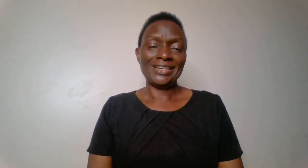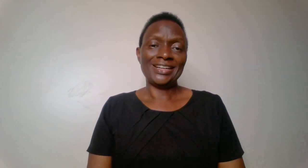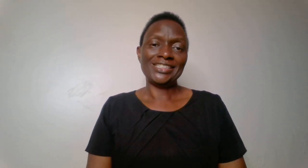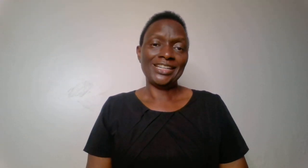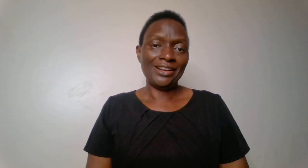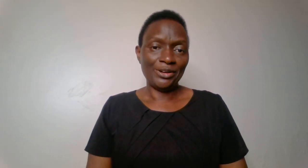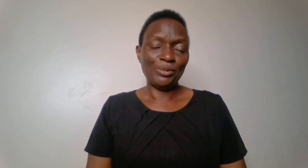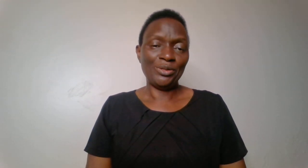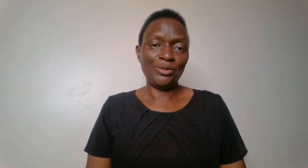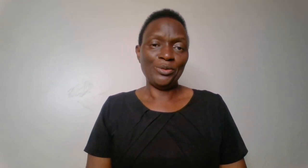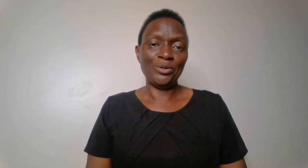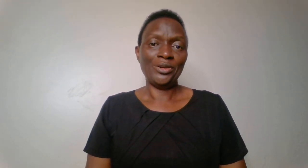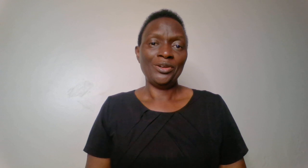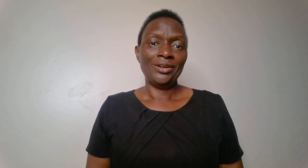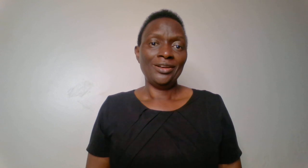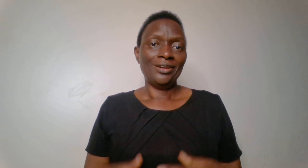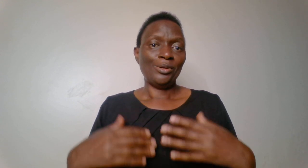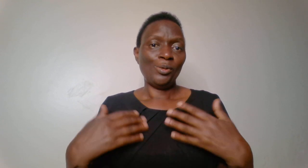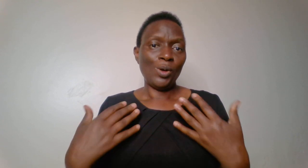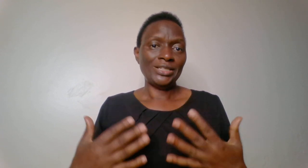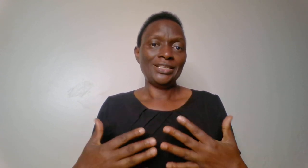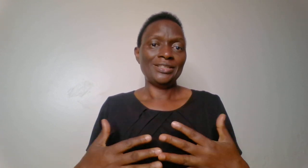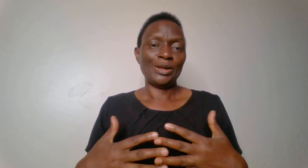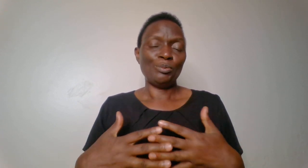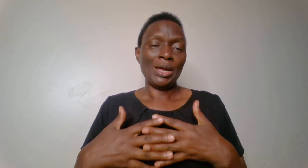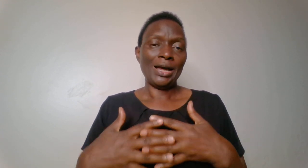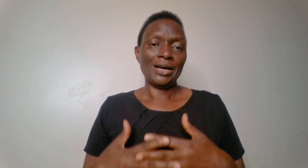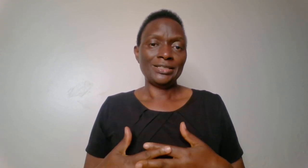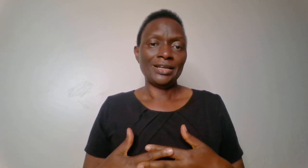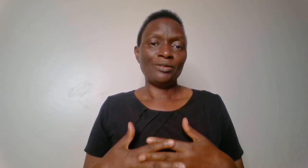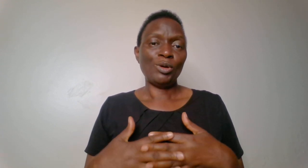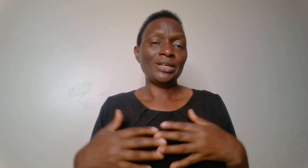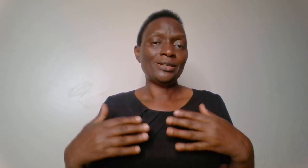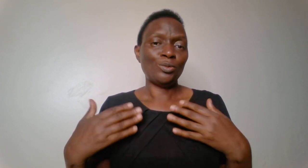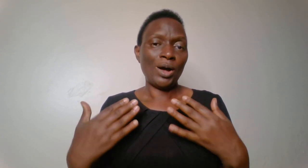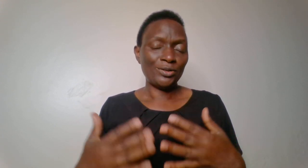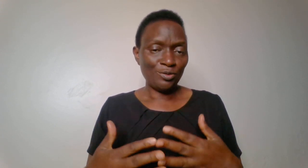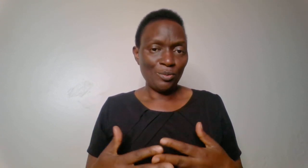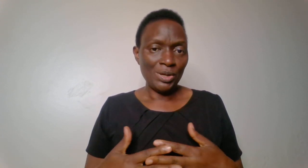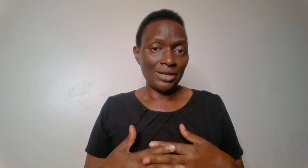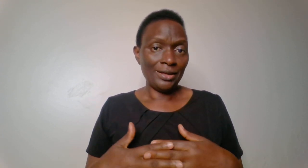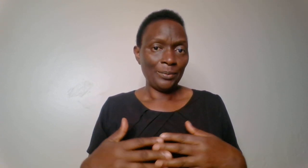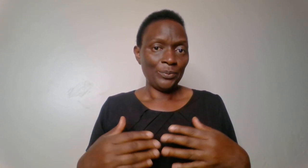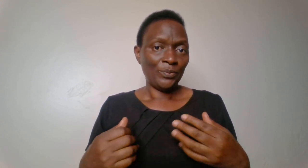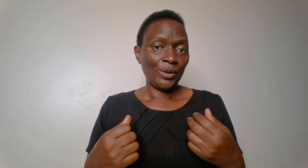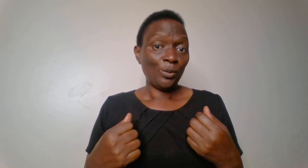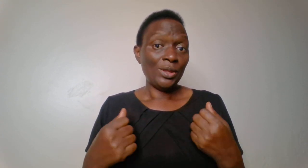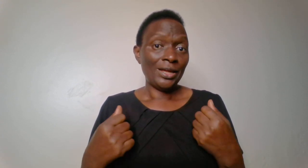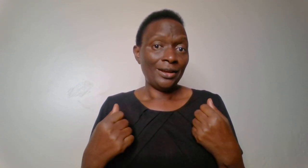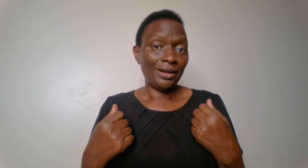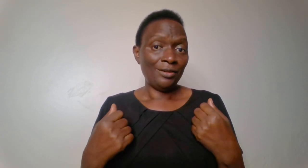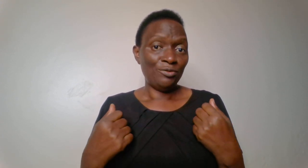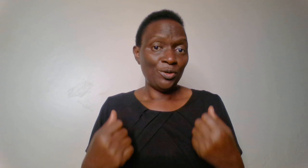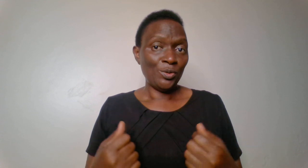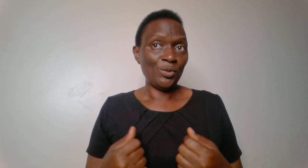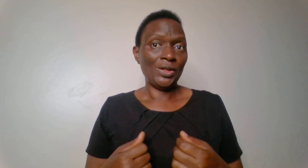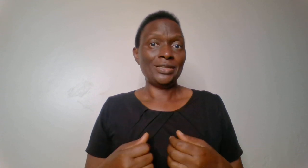sharing with you what is at my heart and what has worked for me with a view that